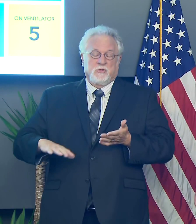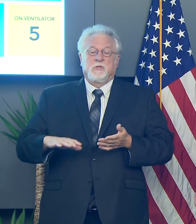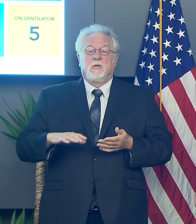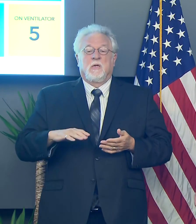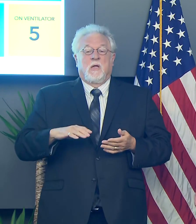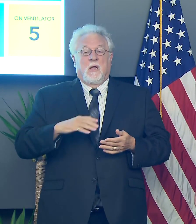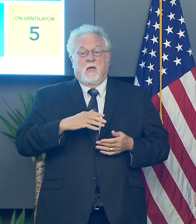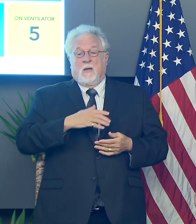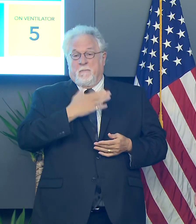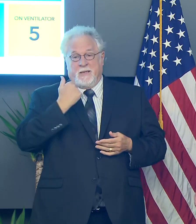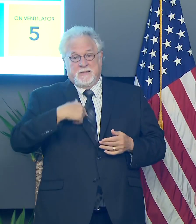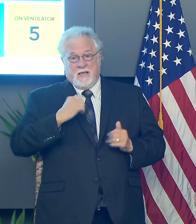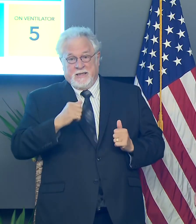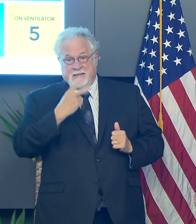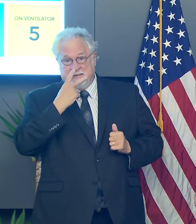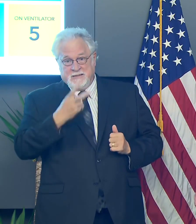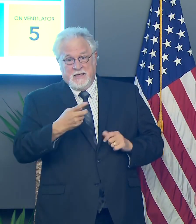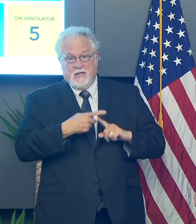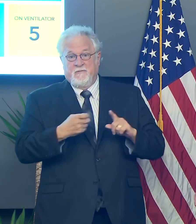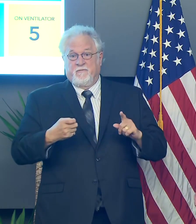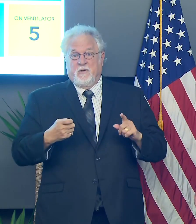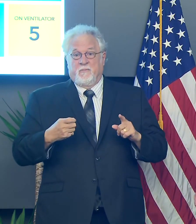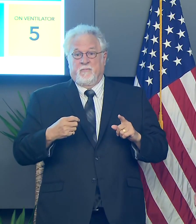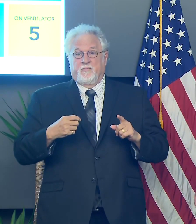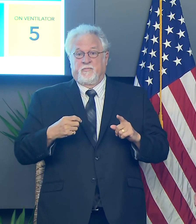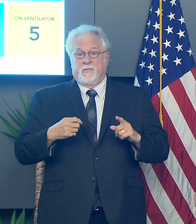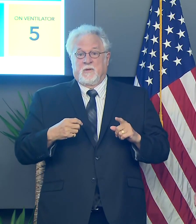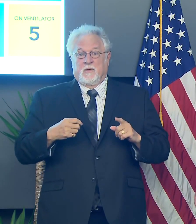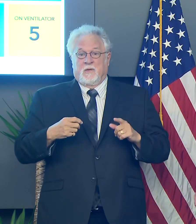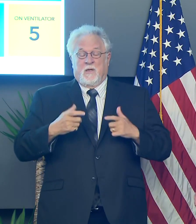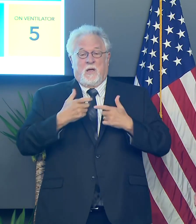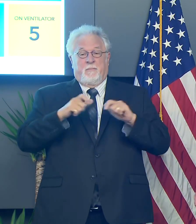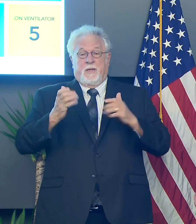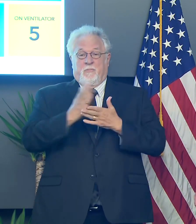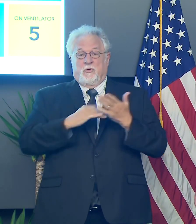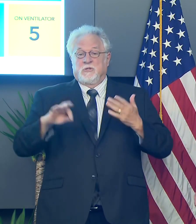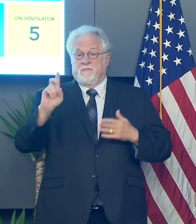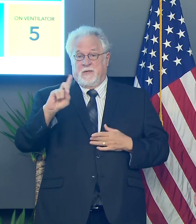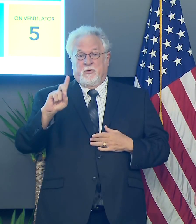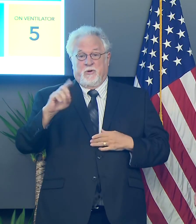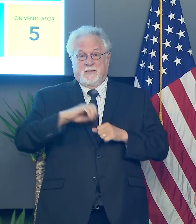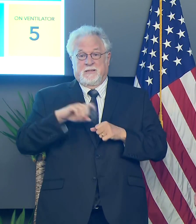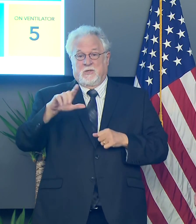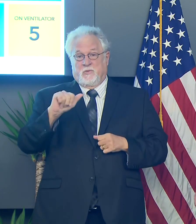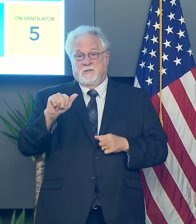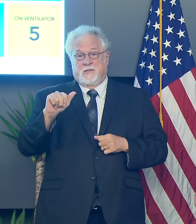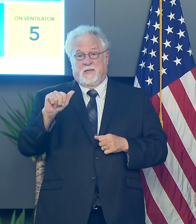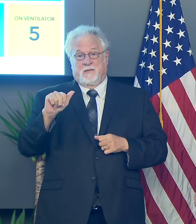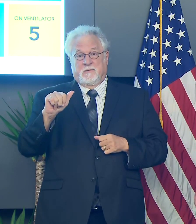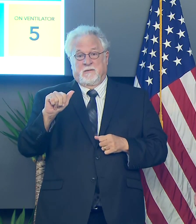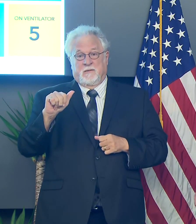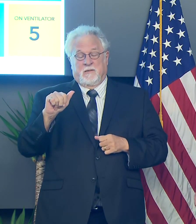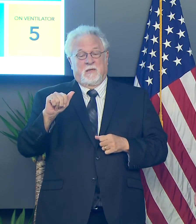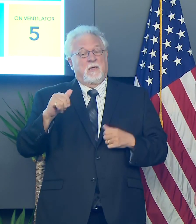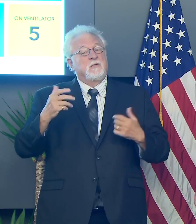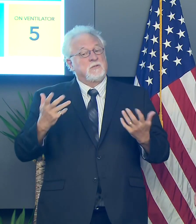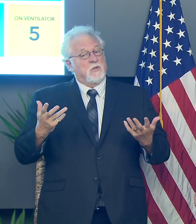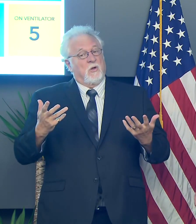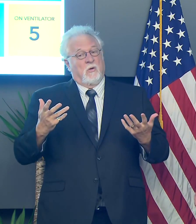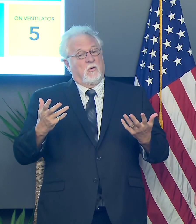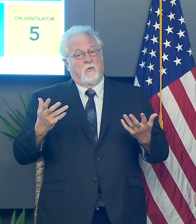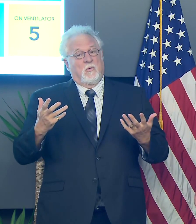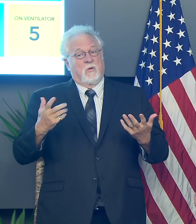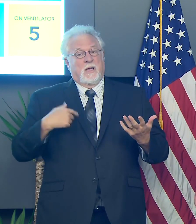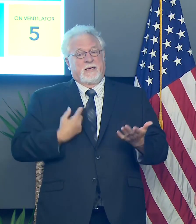I can discern, uh, from a, a big portion of Democrats in Louisiana. Um, and so I did